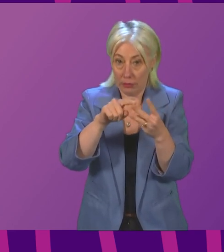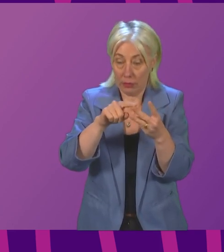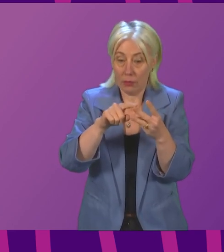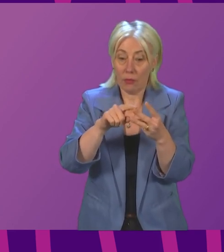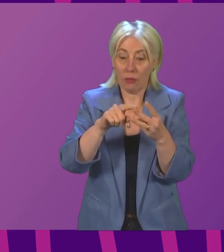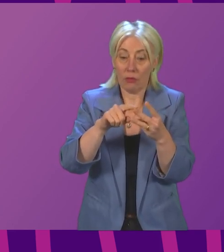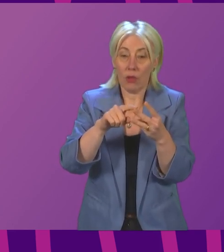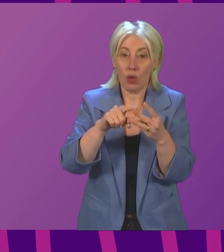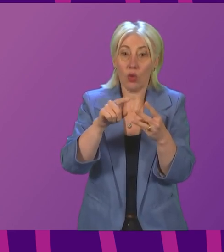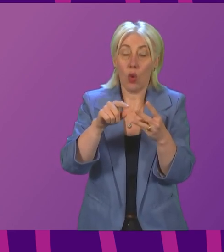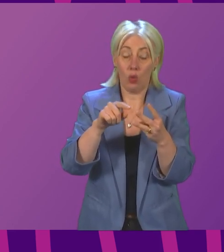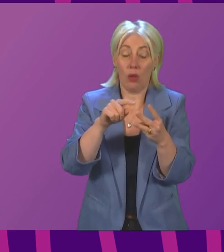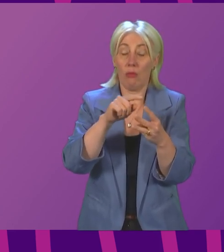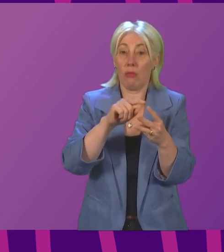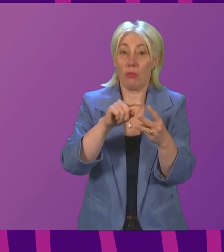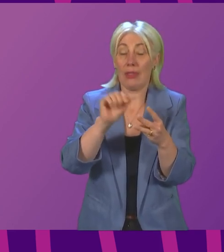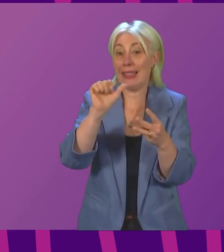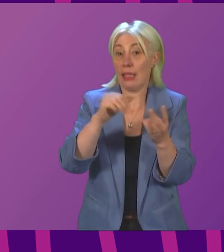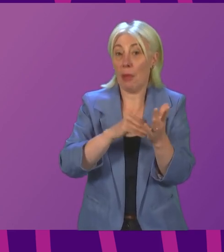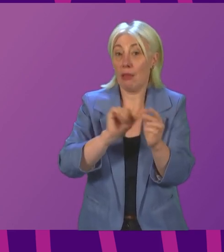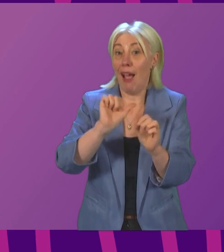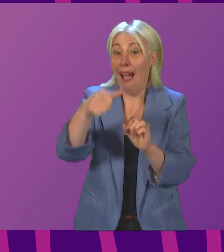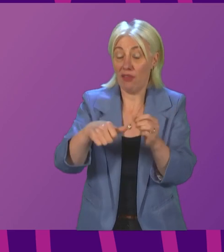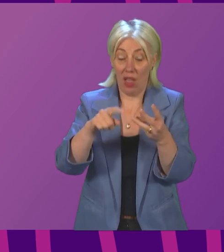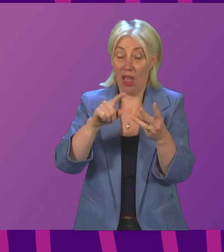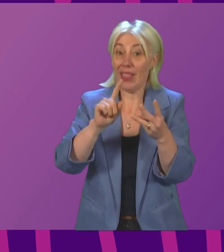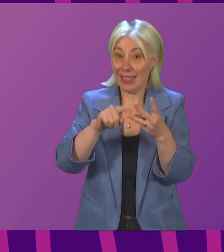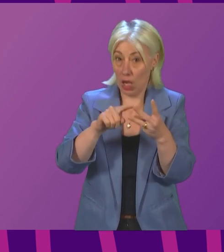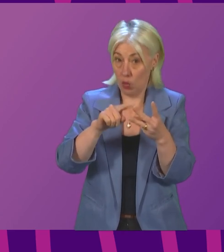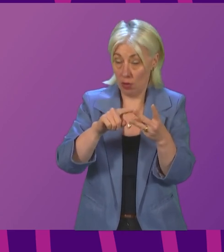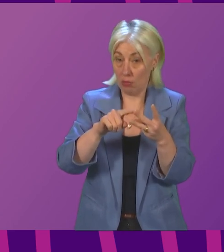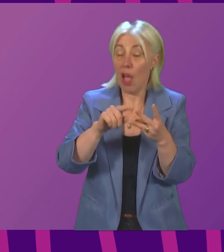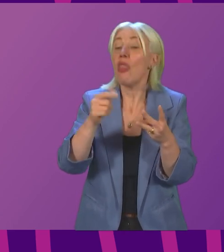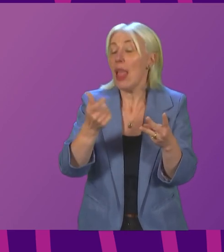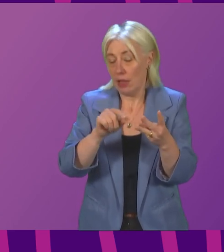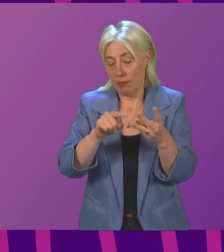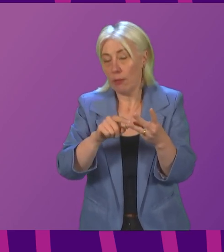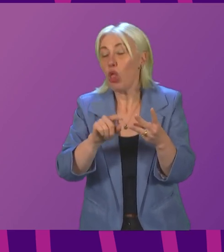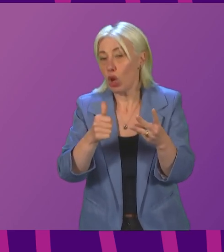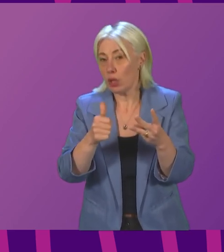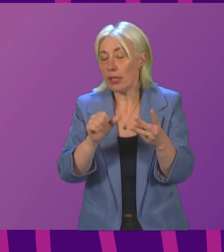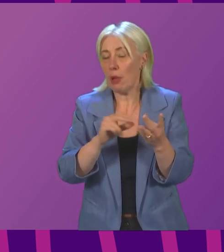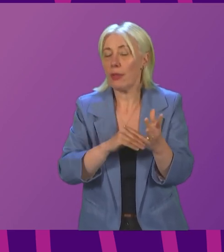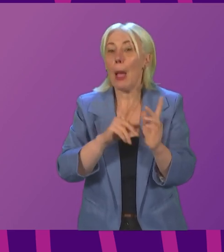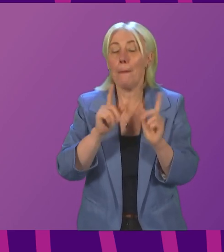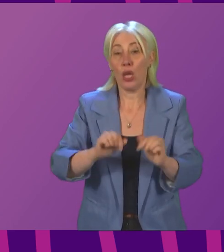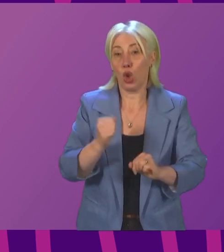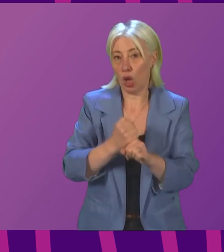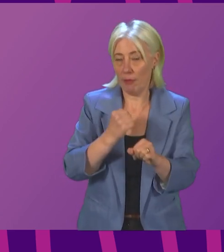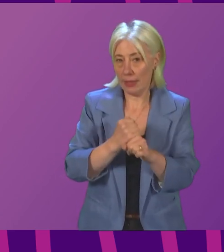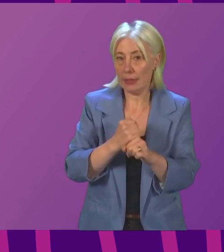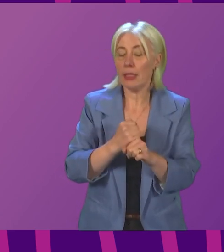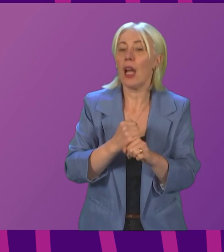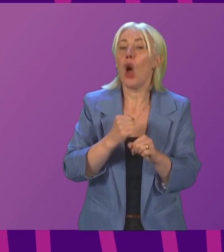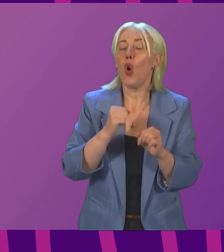and that means no earlier than six months after the second dose that somebody has. As I think I have said in the Chamber before, the Scottish Government is